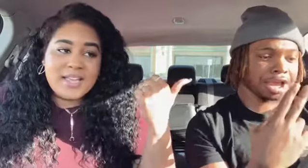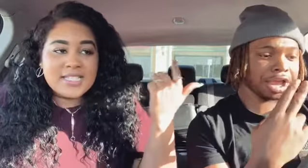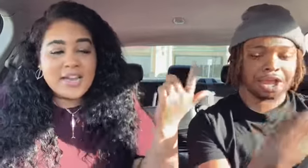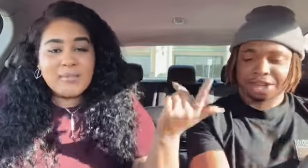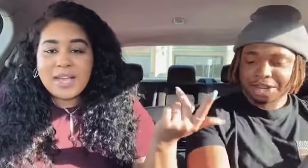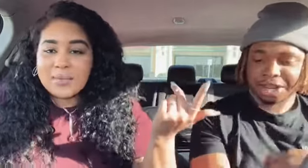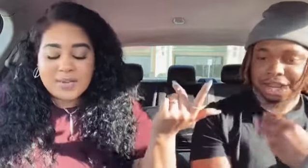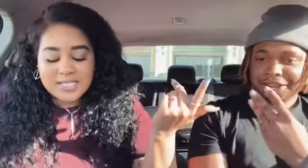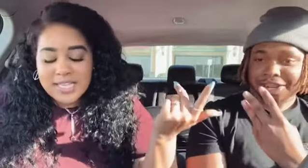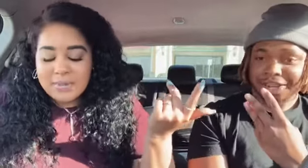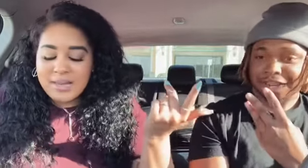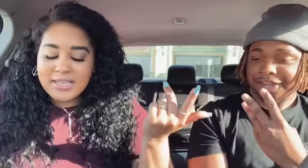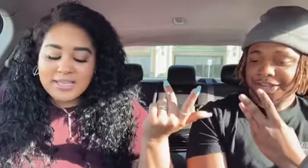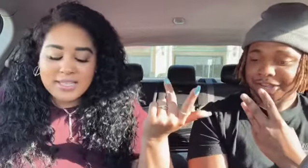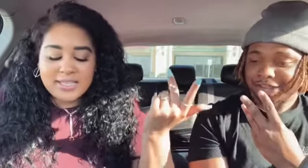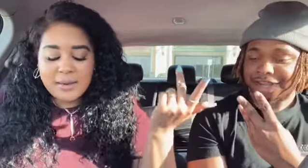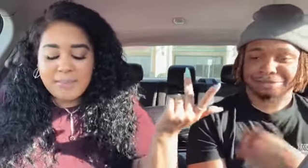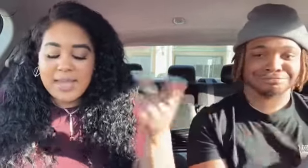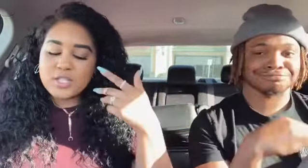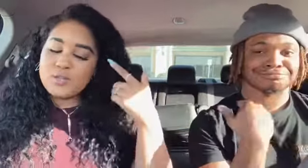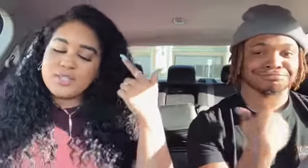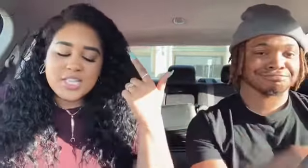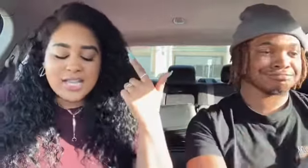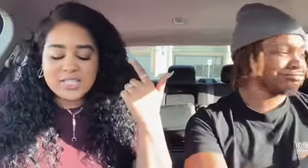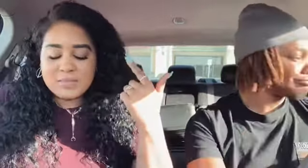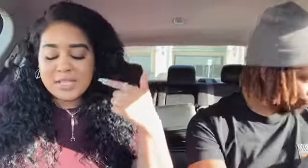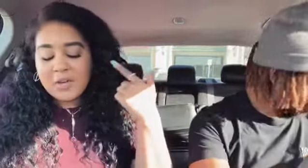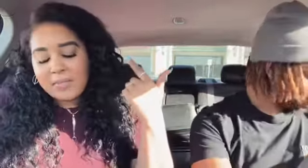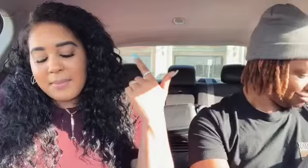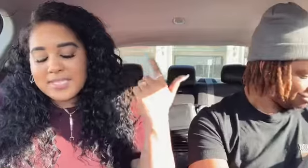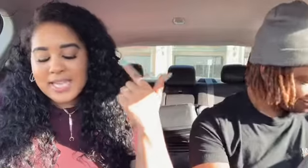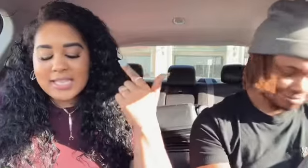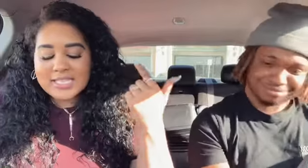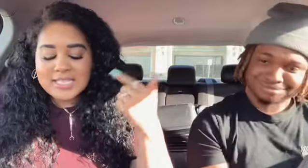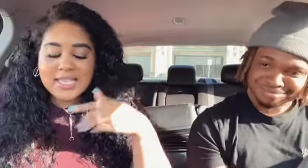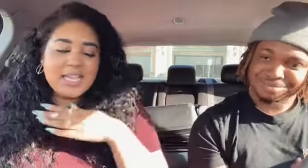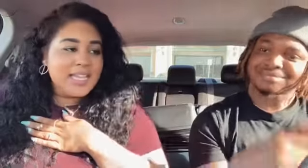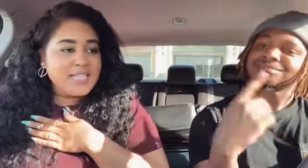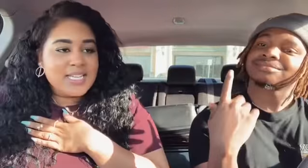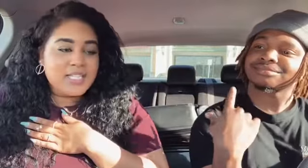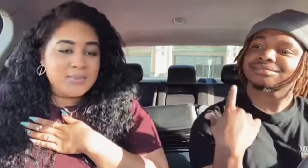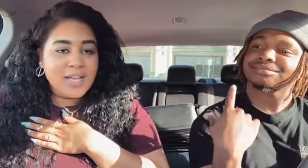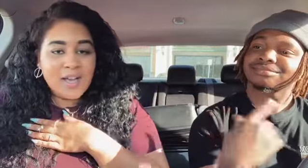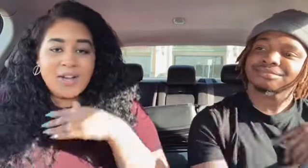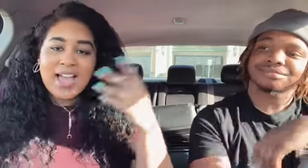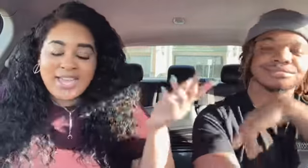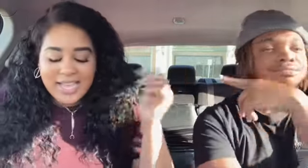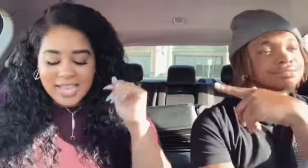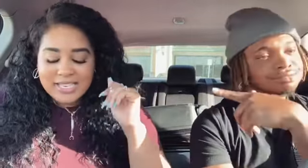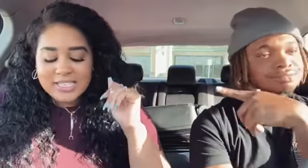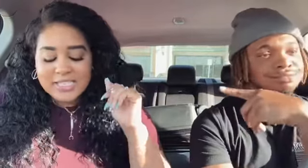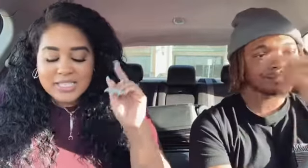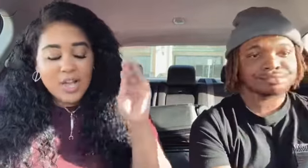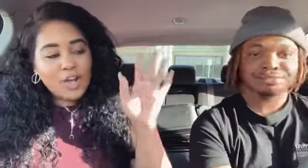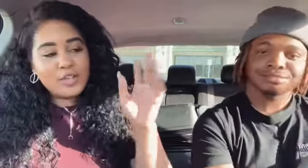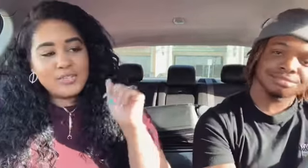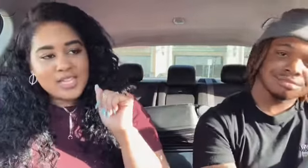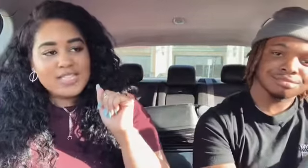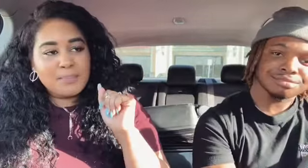ass Everybody wanna save my niggas, get a pass Who gon' me with my mentality Can't touch me, hoe, I got allergies All you dusty